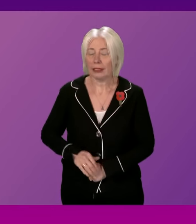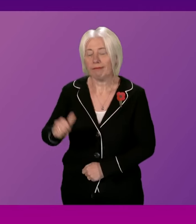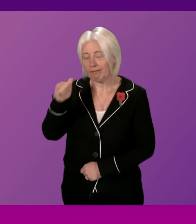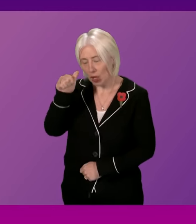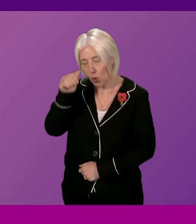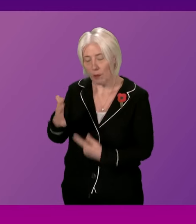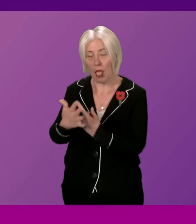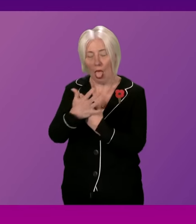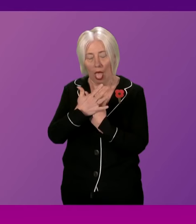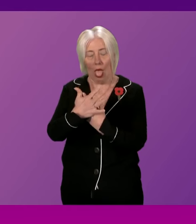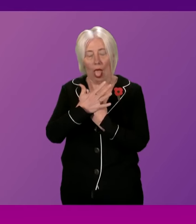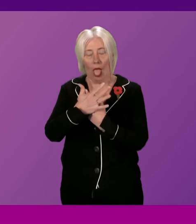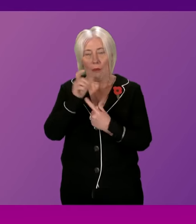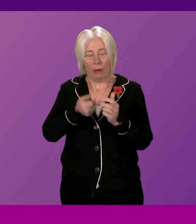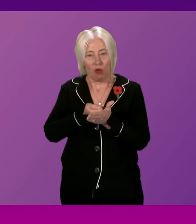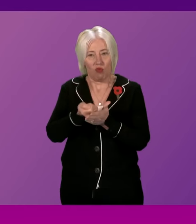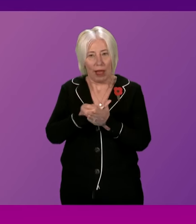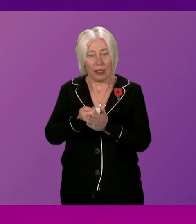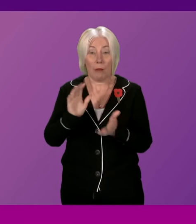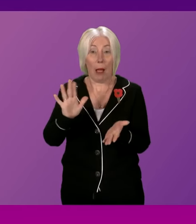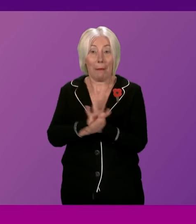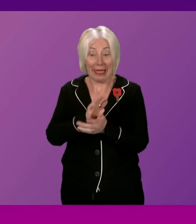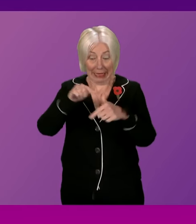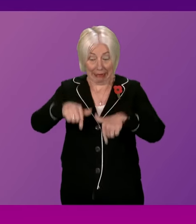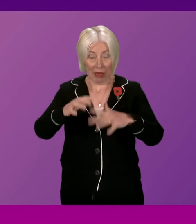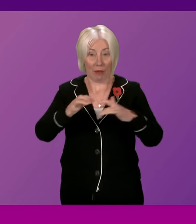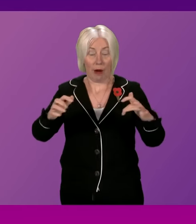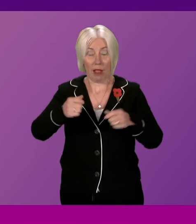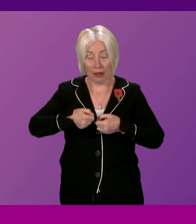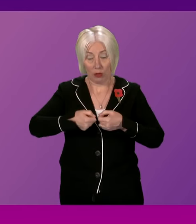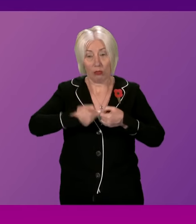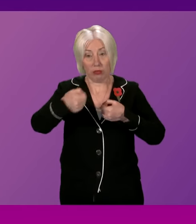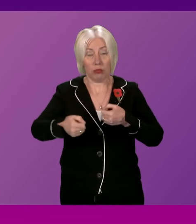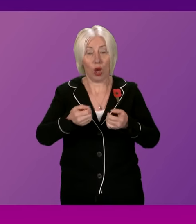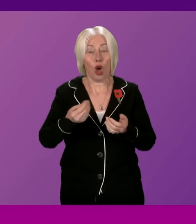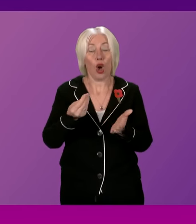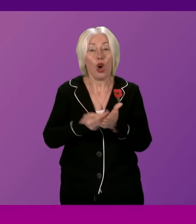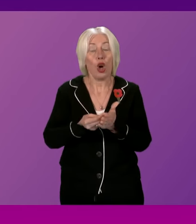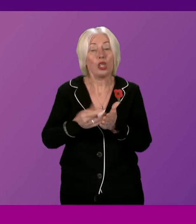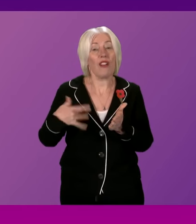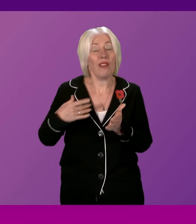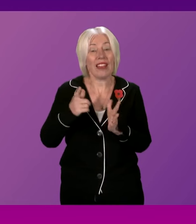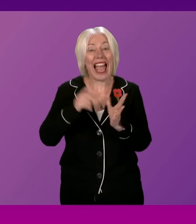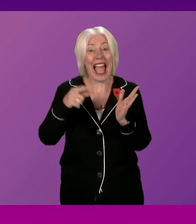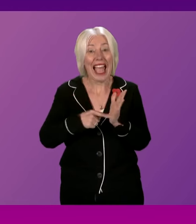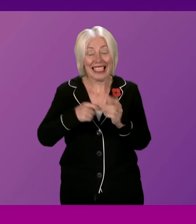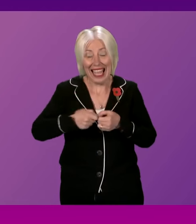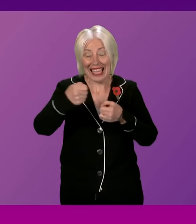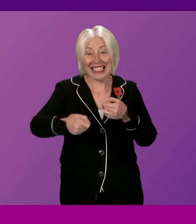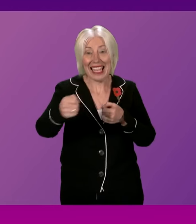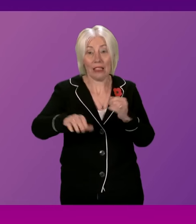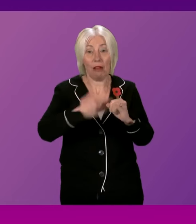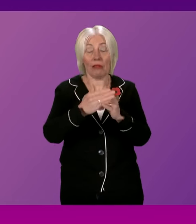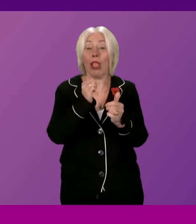facing renters. I'm pleased that this Parliament voted to extend the Cost of Living Act for a final six months to March, which